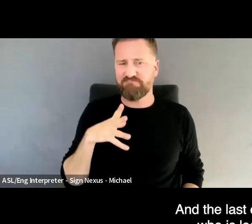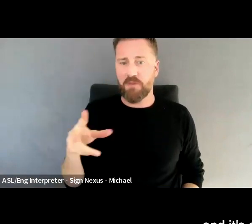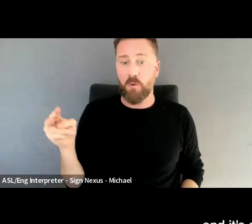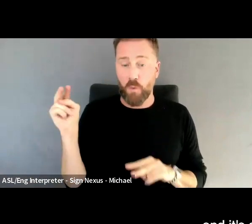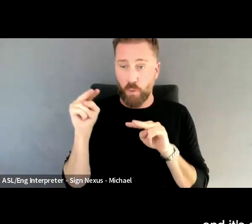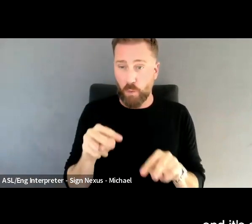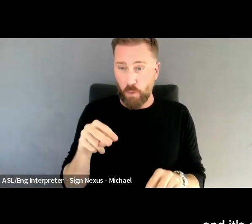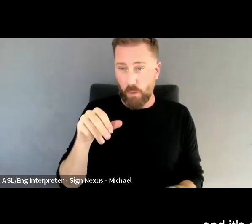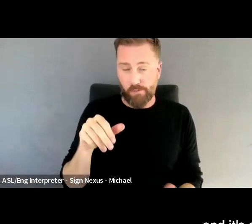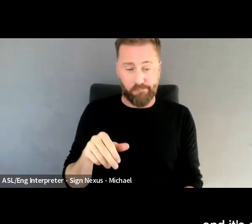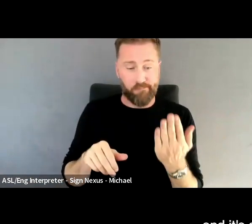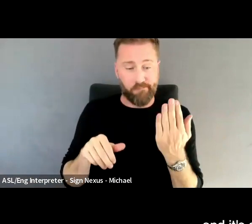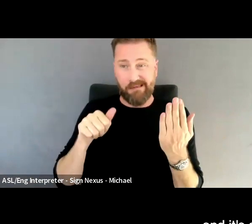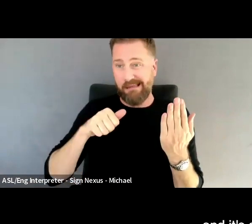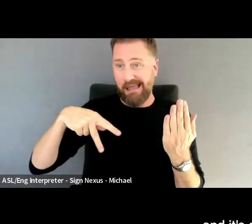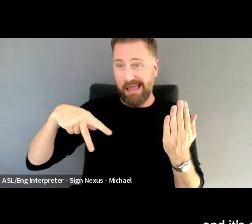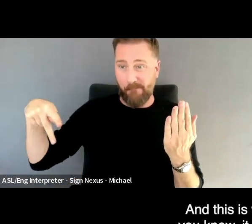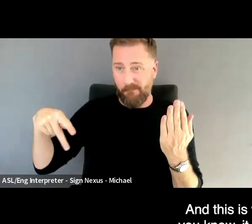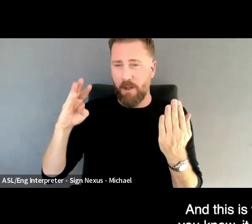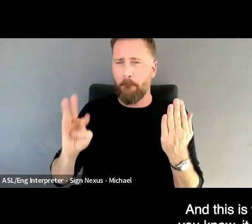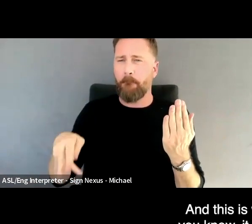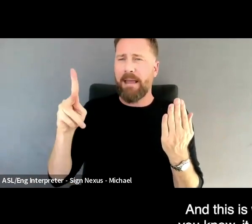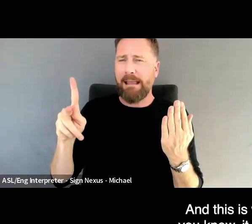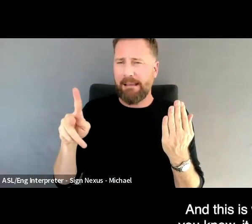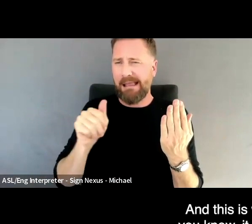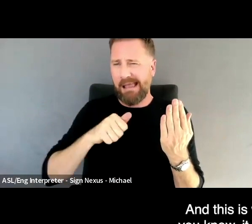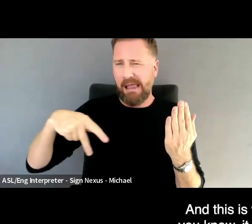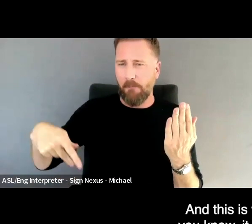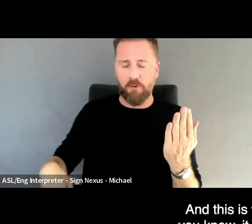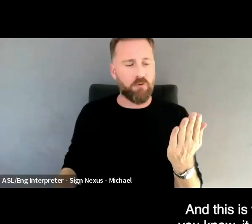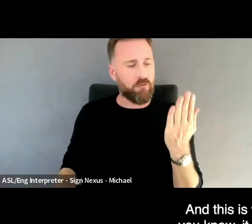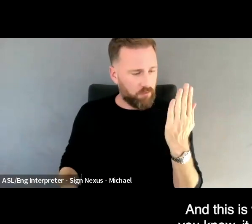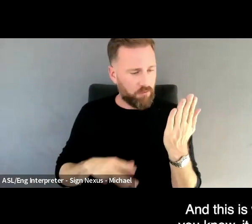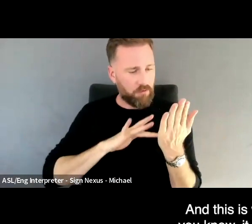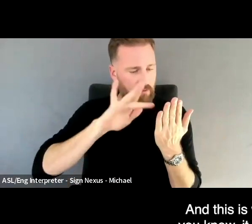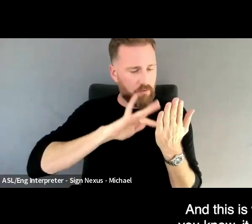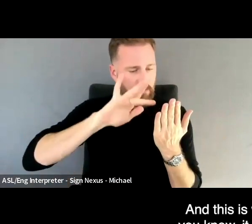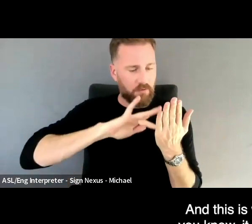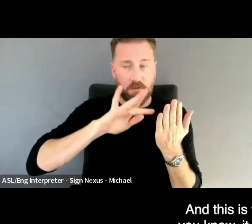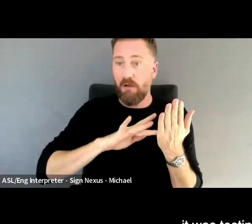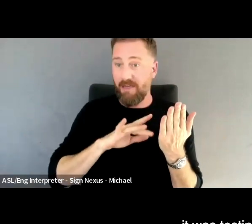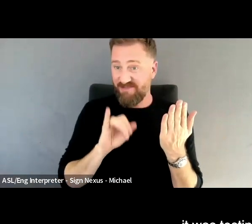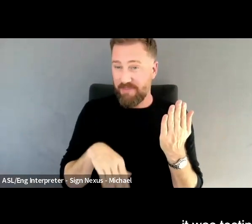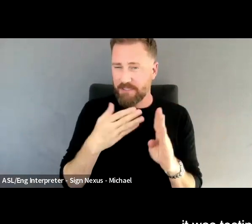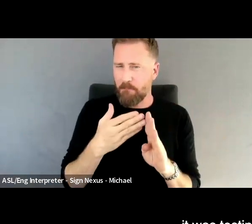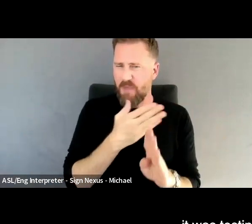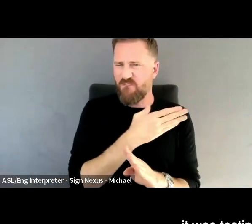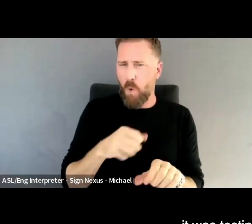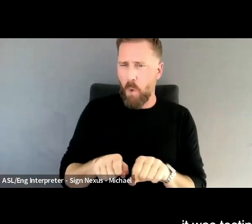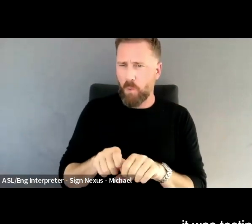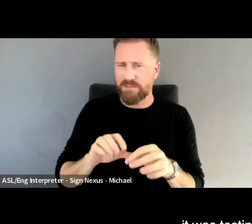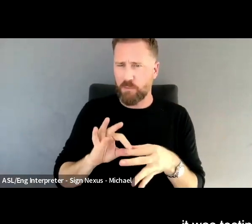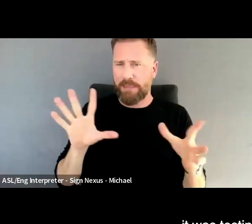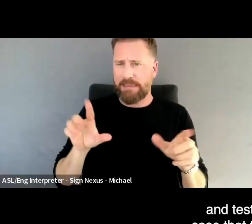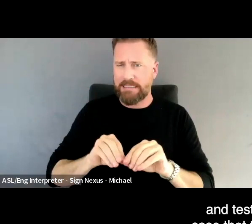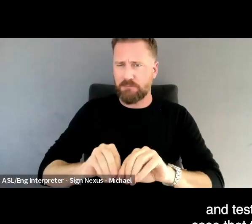an app and it's a banking app. And this is when just before, you know, it had been created, it was testing that this